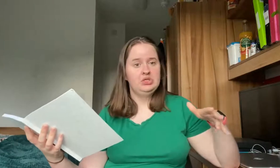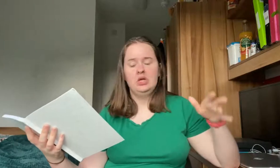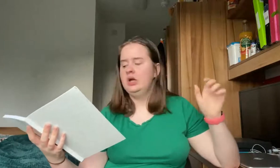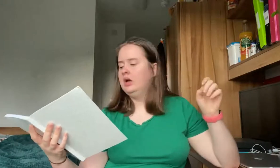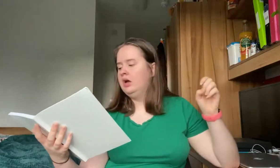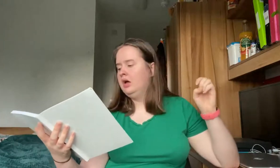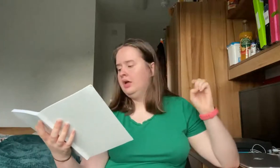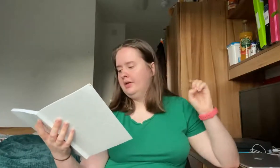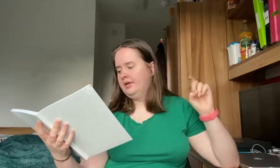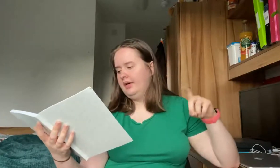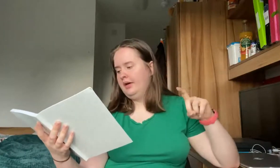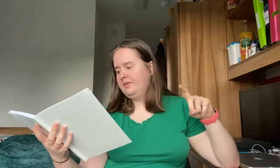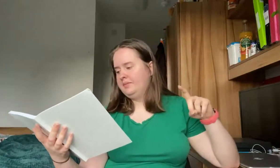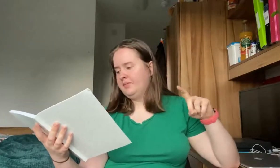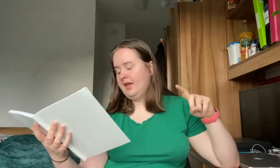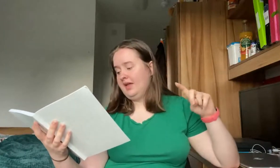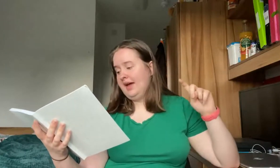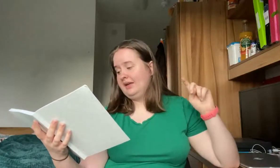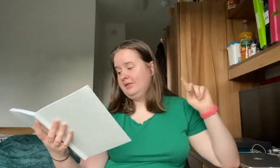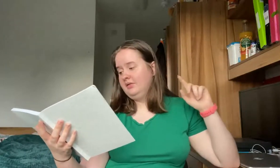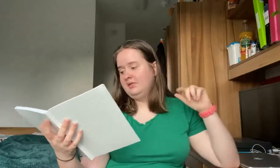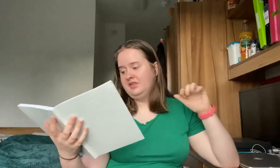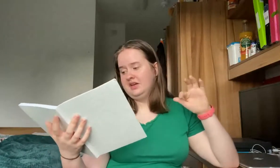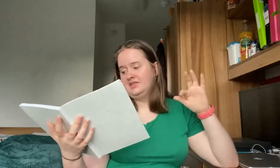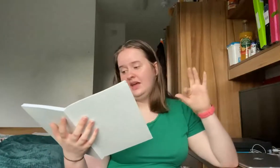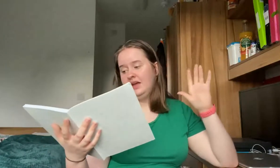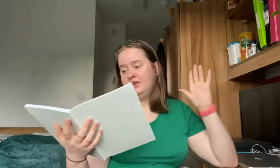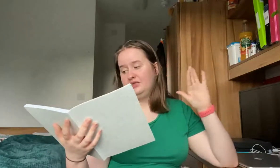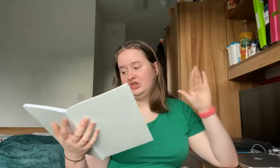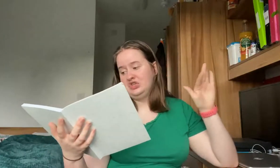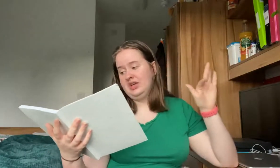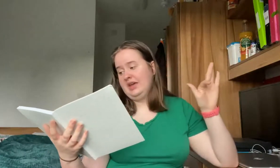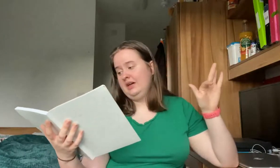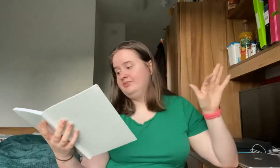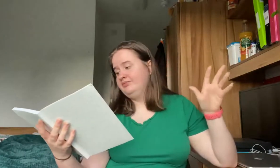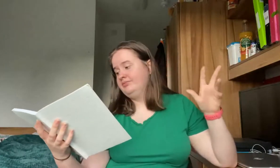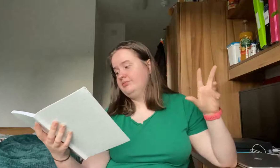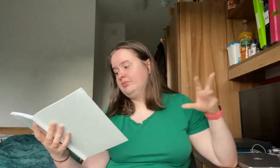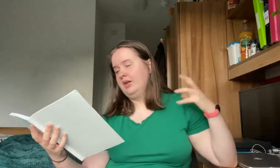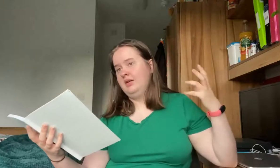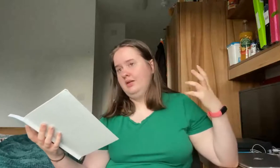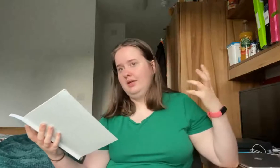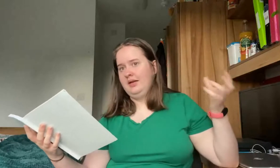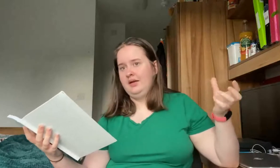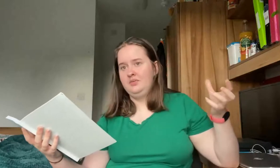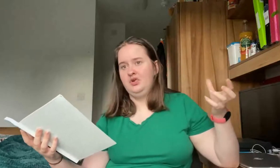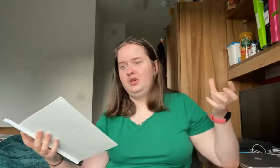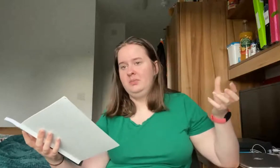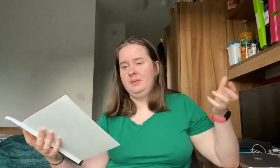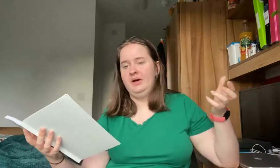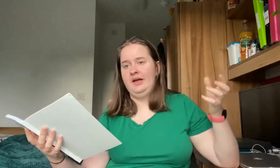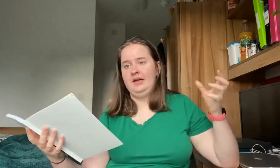again the Thursday the fresher ticket I'm not going to be buying